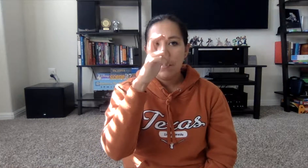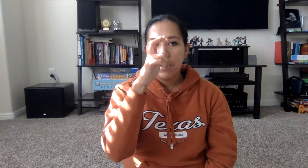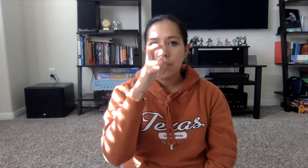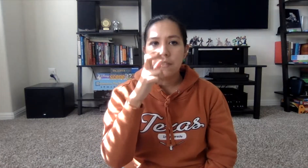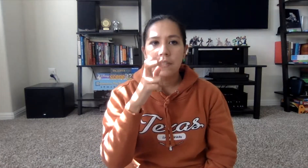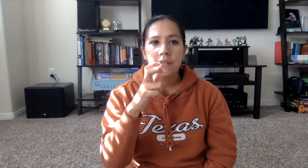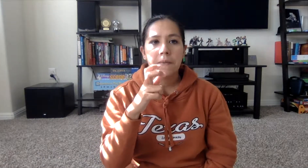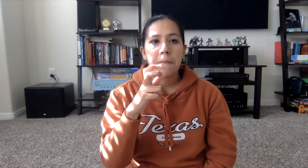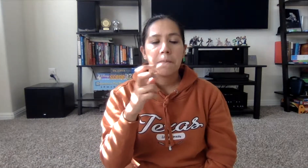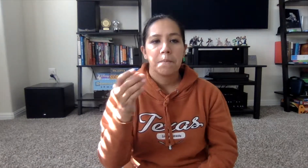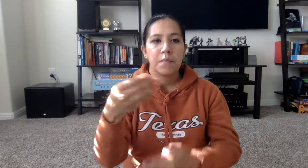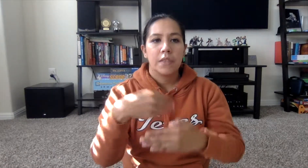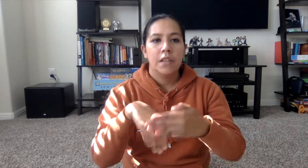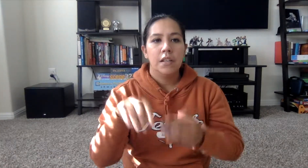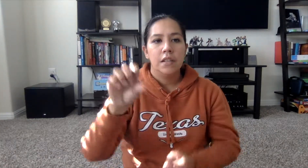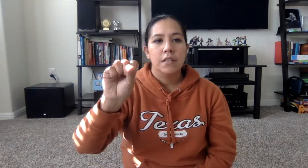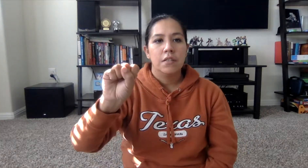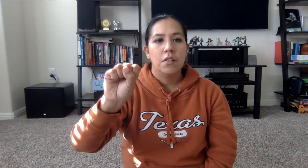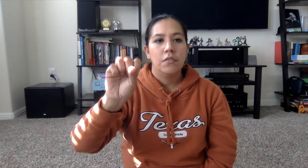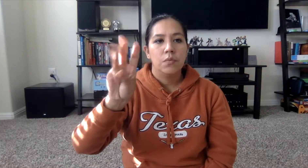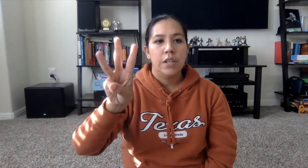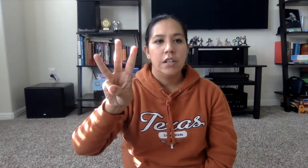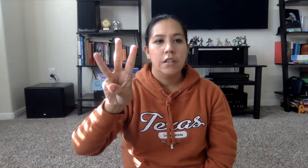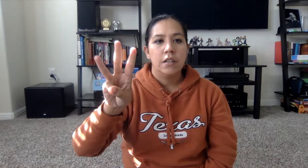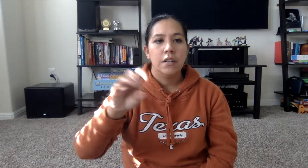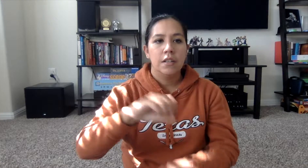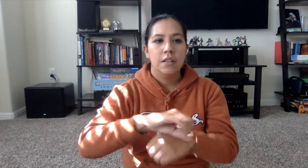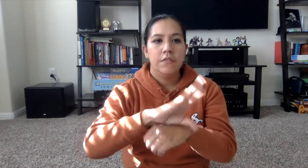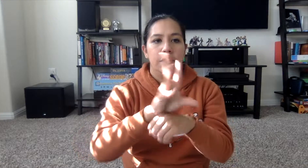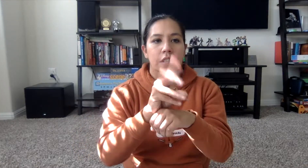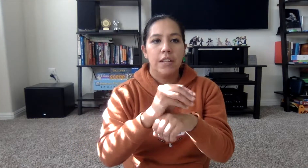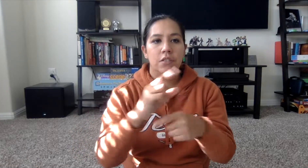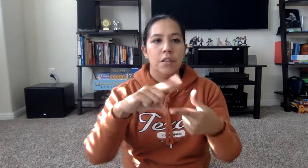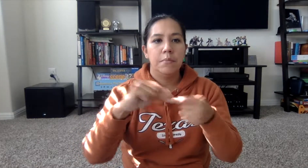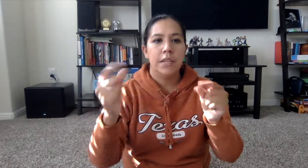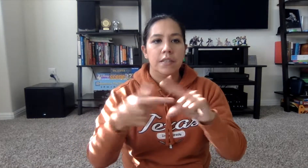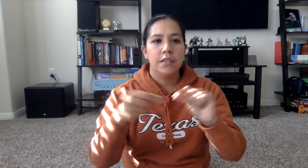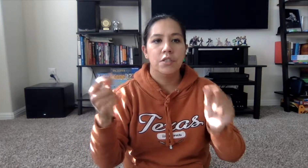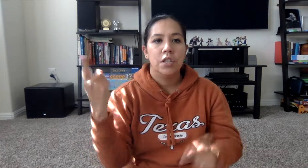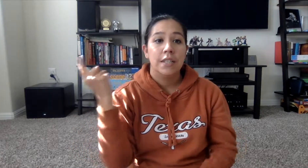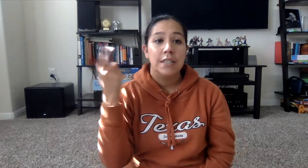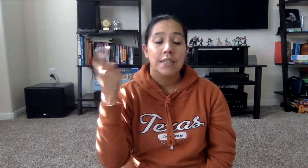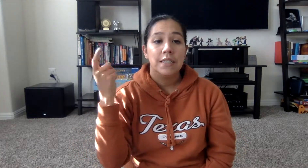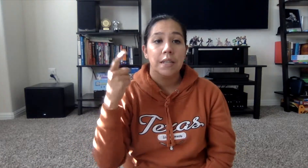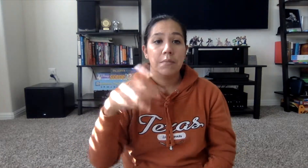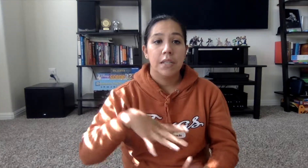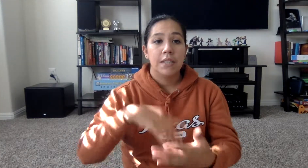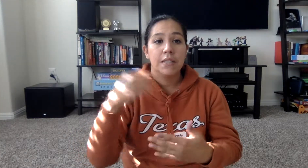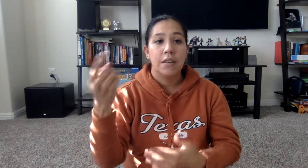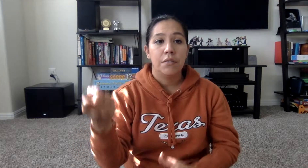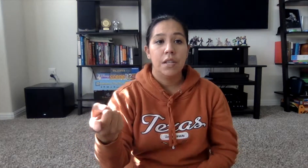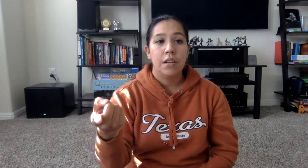bugs in the software flash a message something's out there